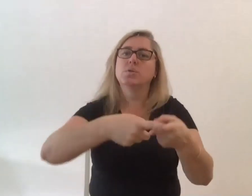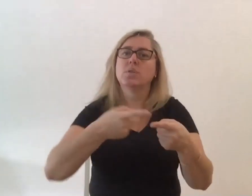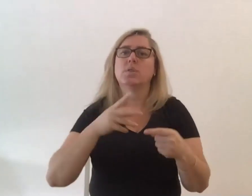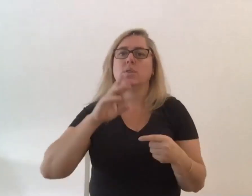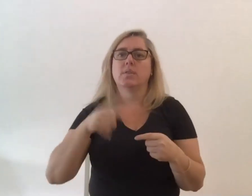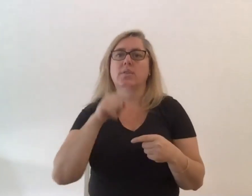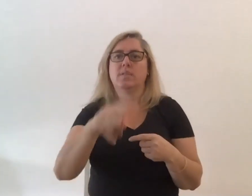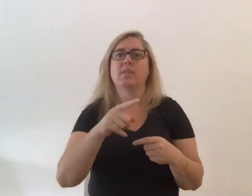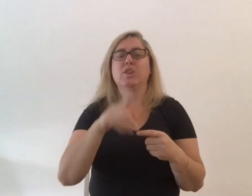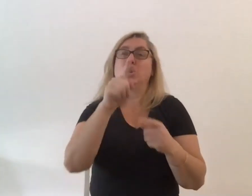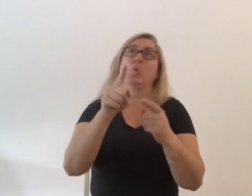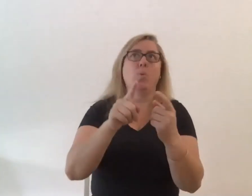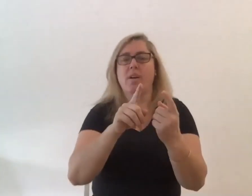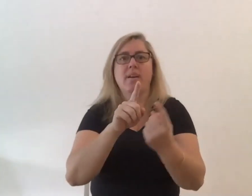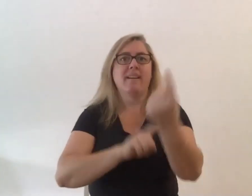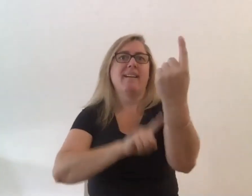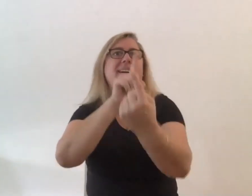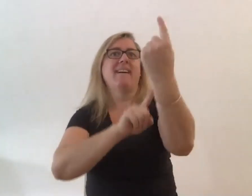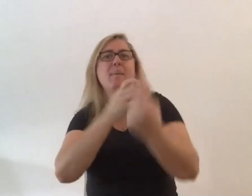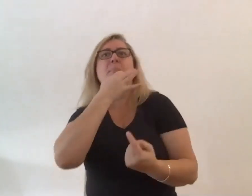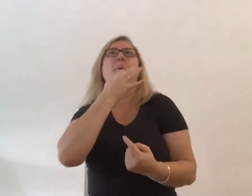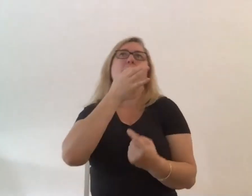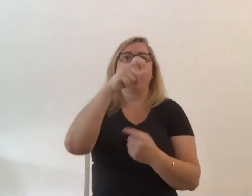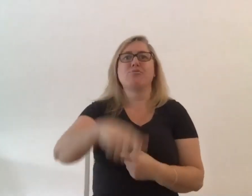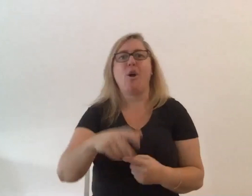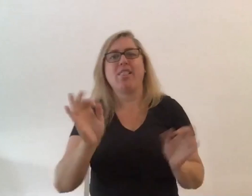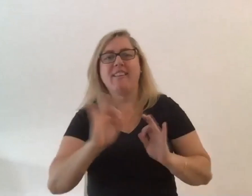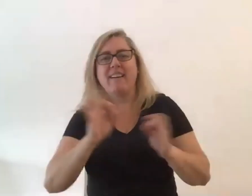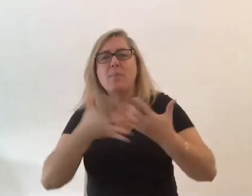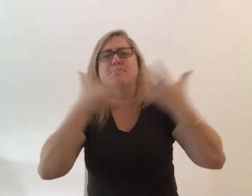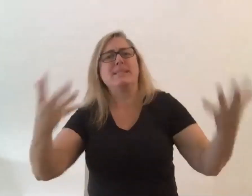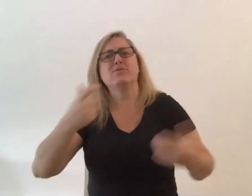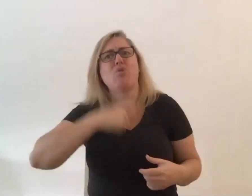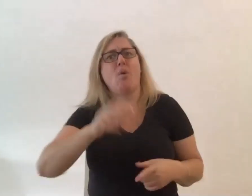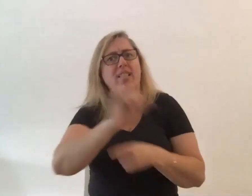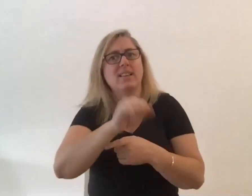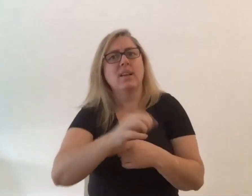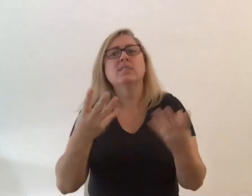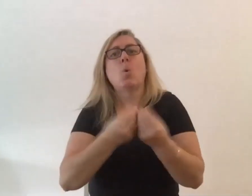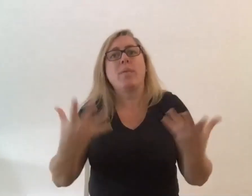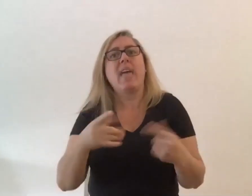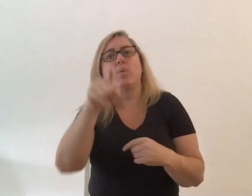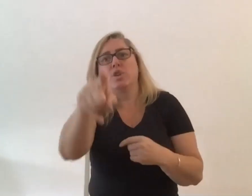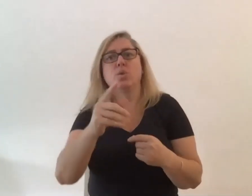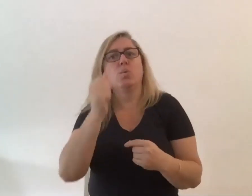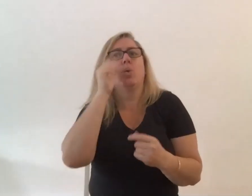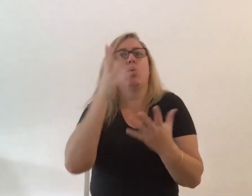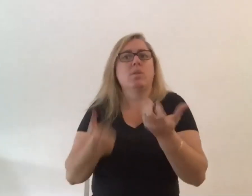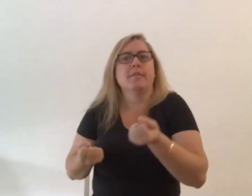yes small role but you know without you caroline we wouldn't have got started so thank you and um so